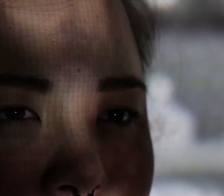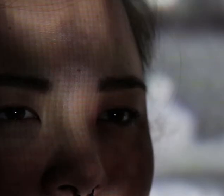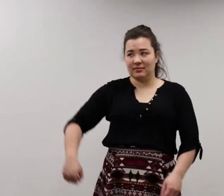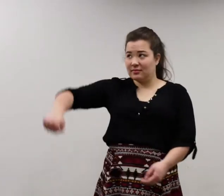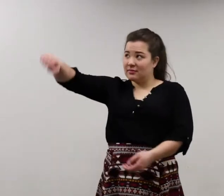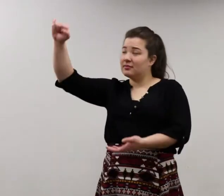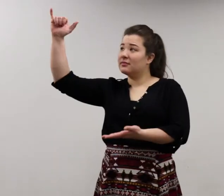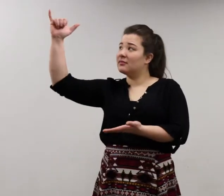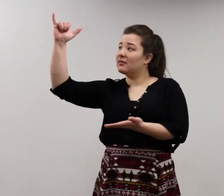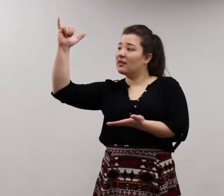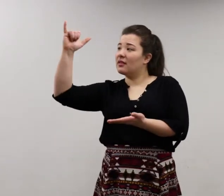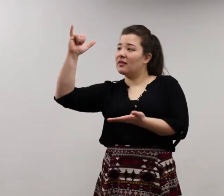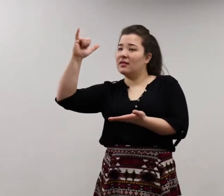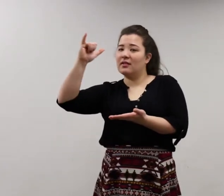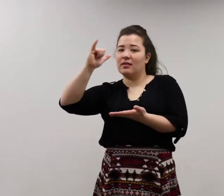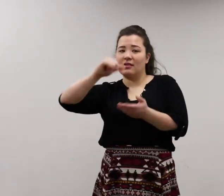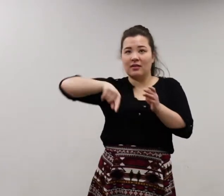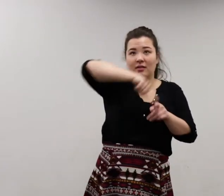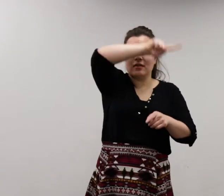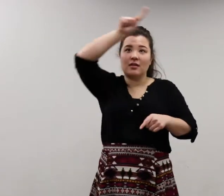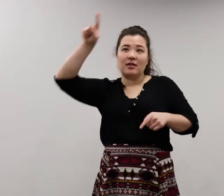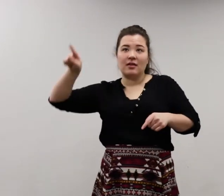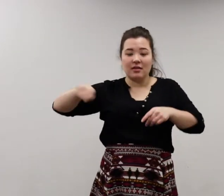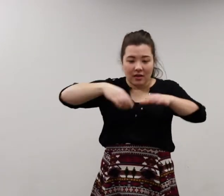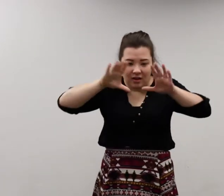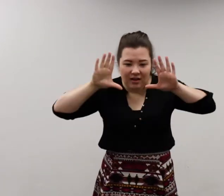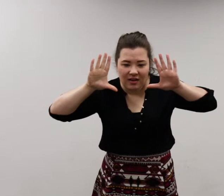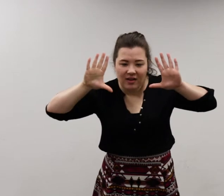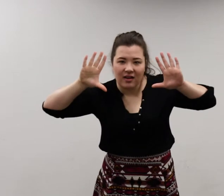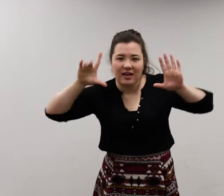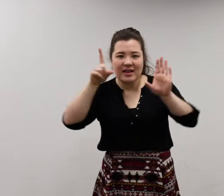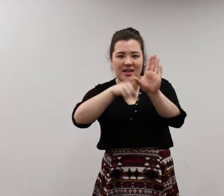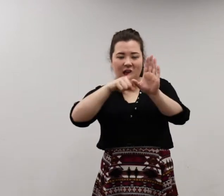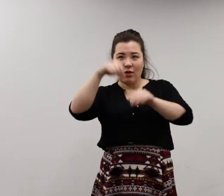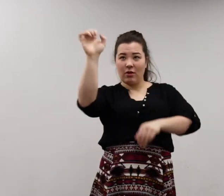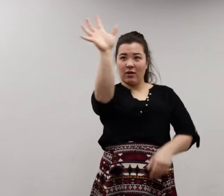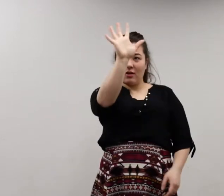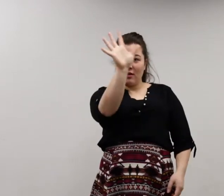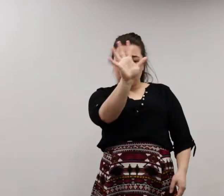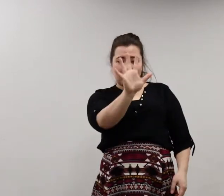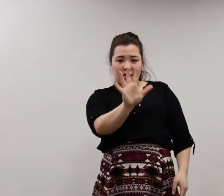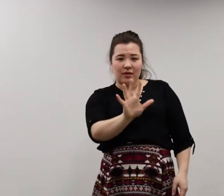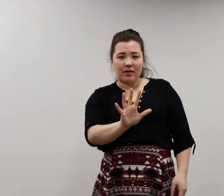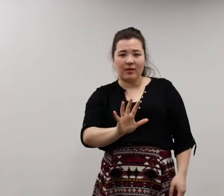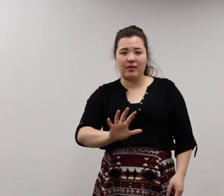A yellow dawn breaks on the airport of my childhood.